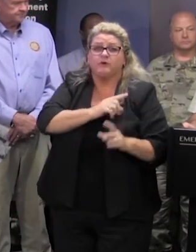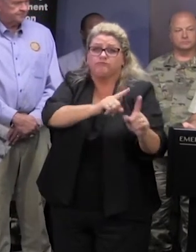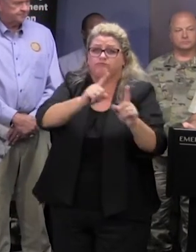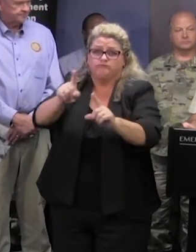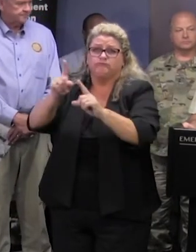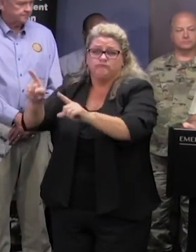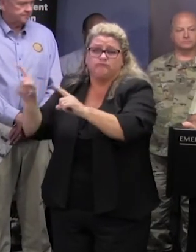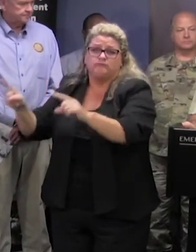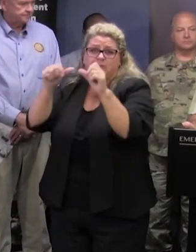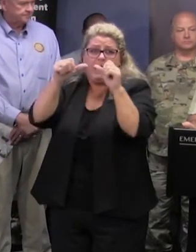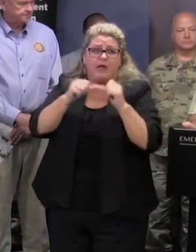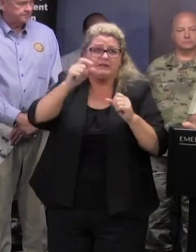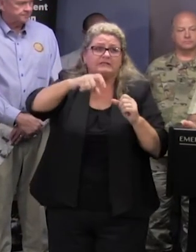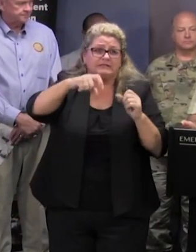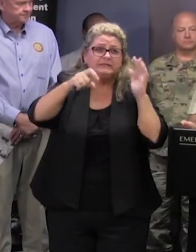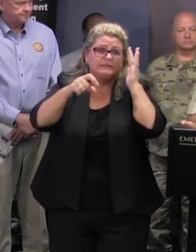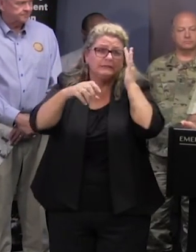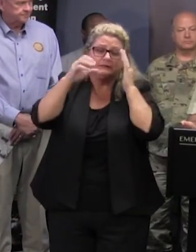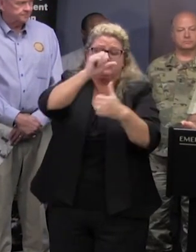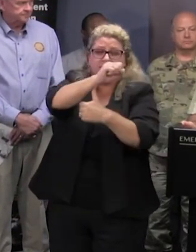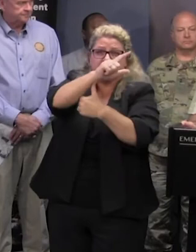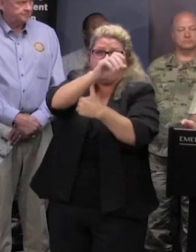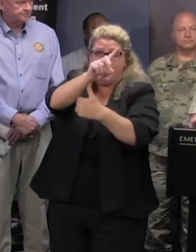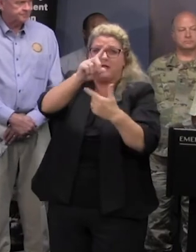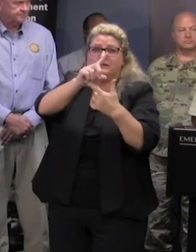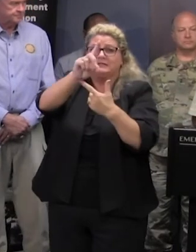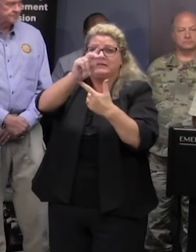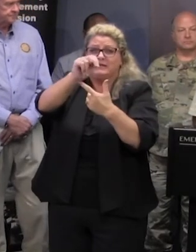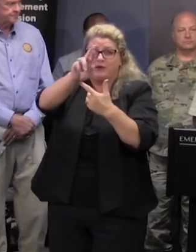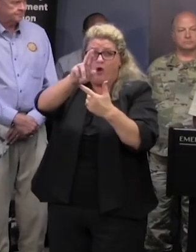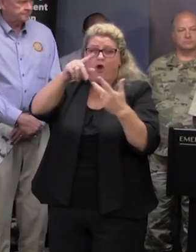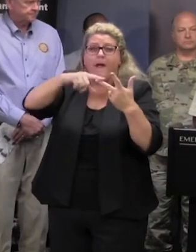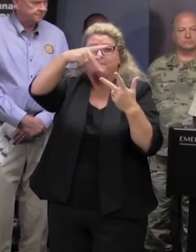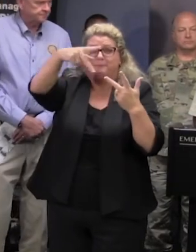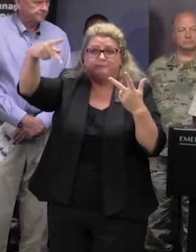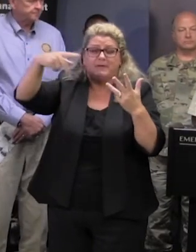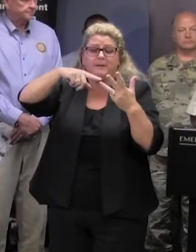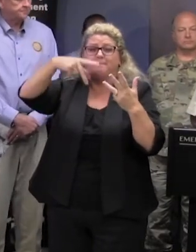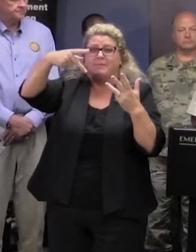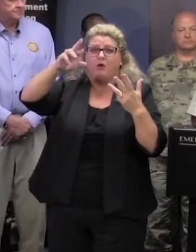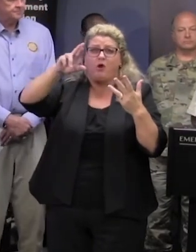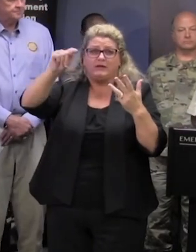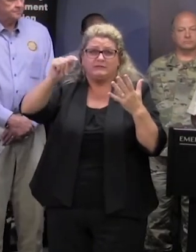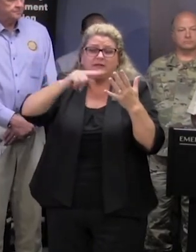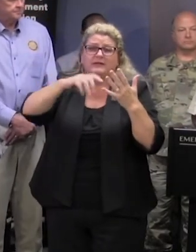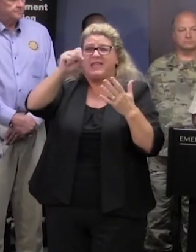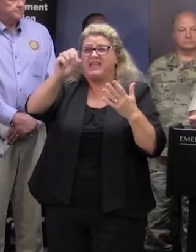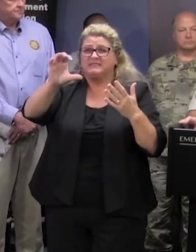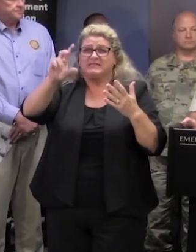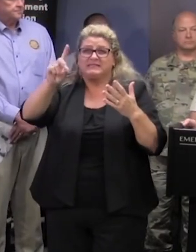areas that's a combination of sled dnr triple p prt scdc